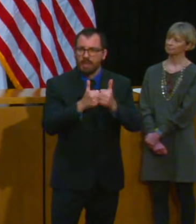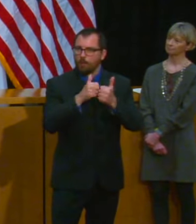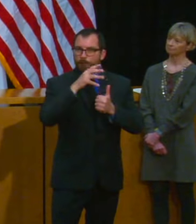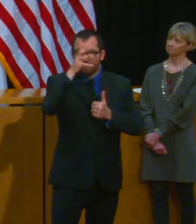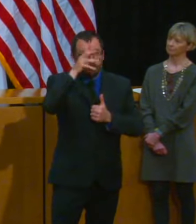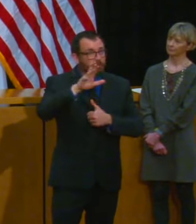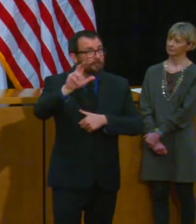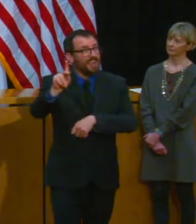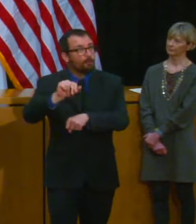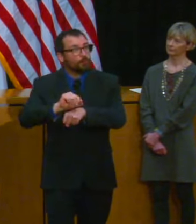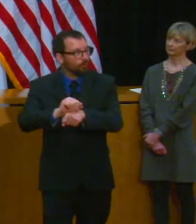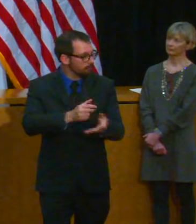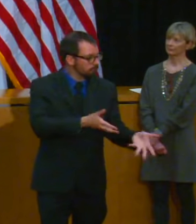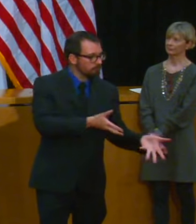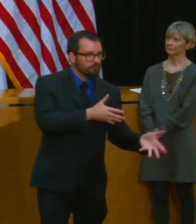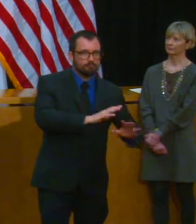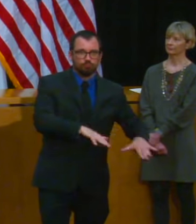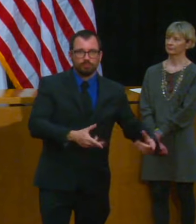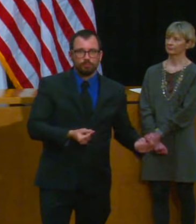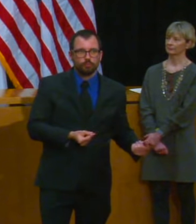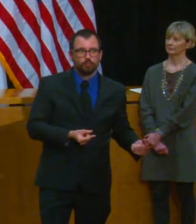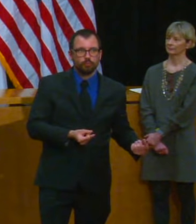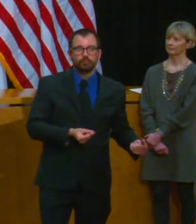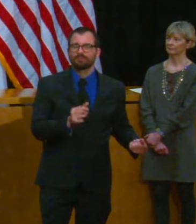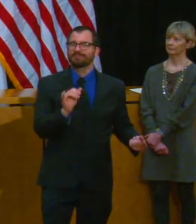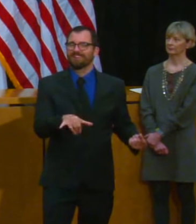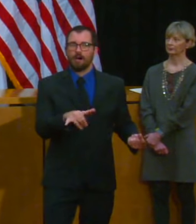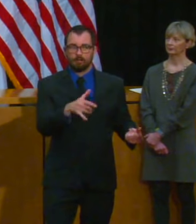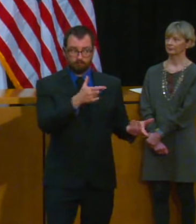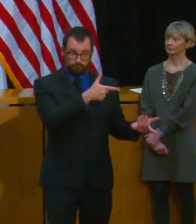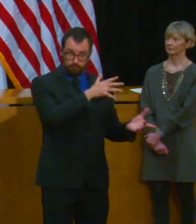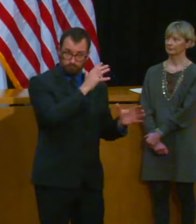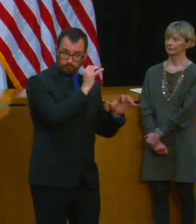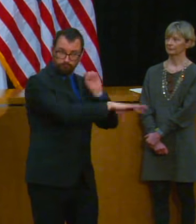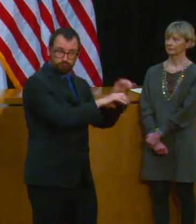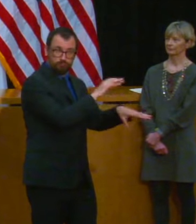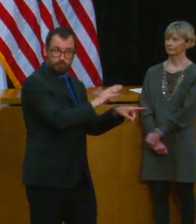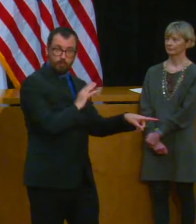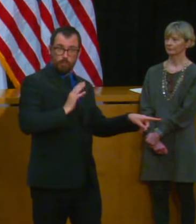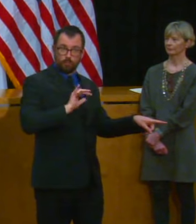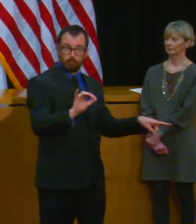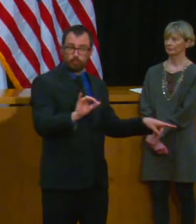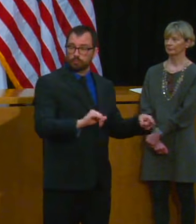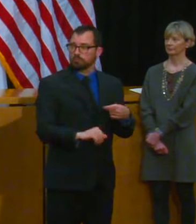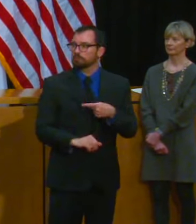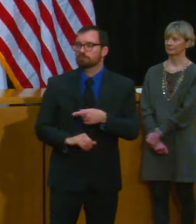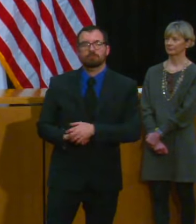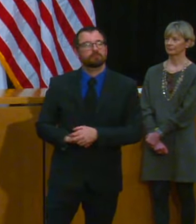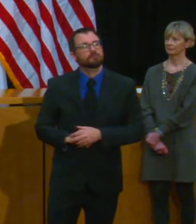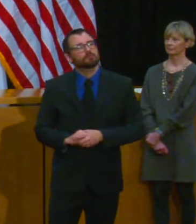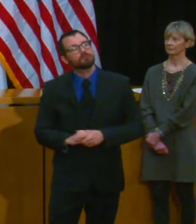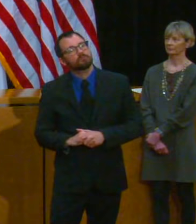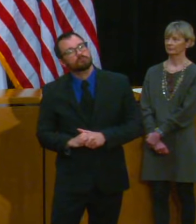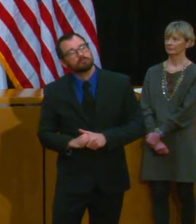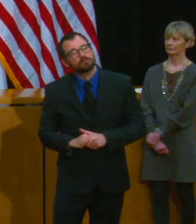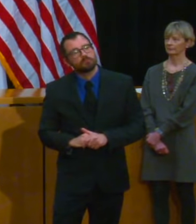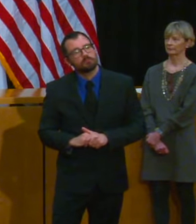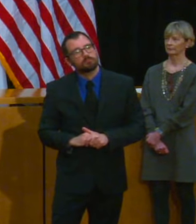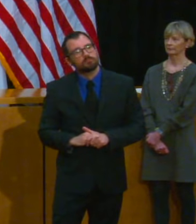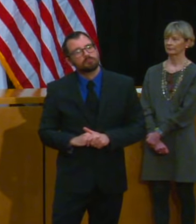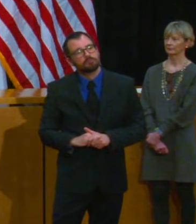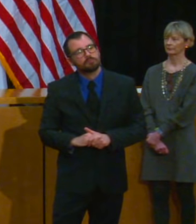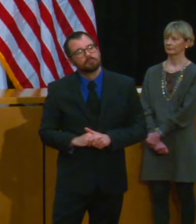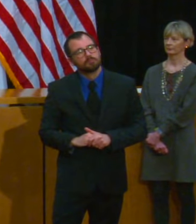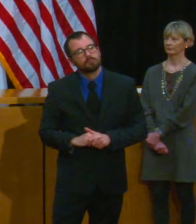that was small was because we wanted rather than creating a group of 50 and then trying to wrangle 50 people to